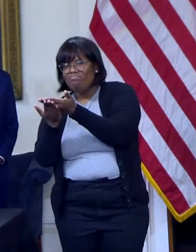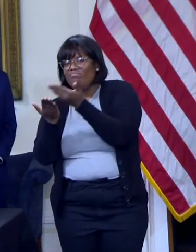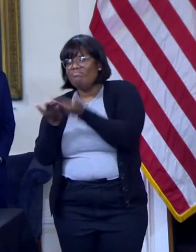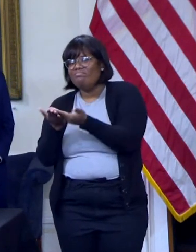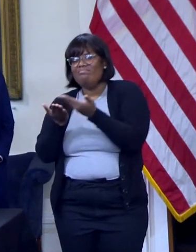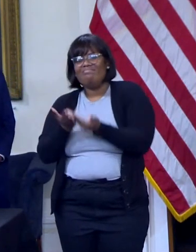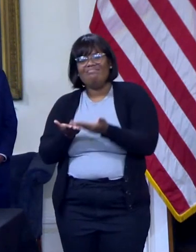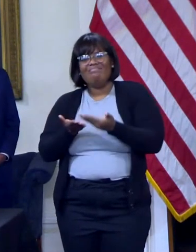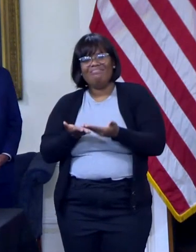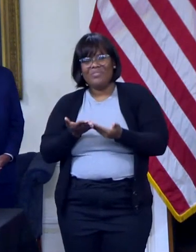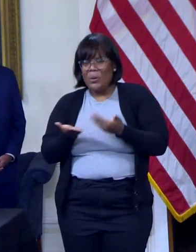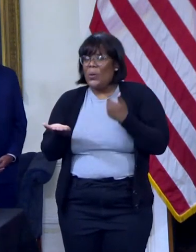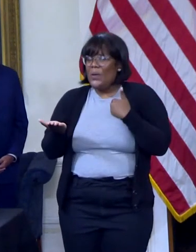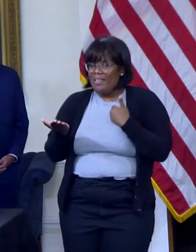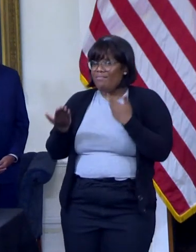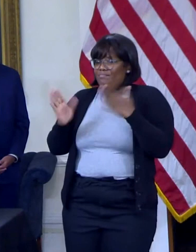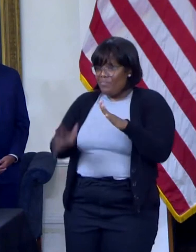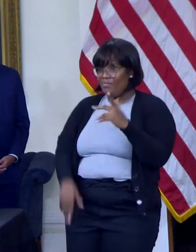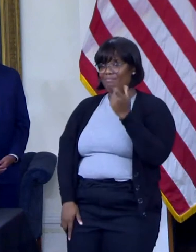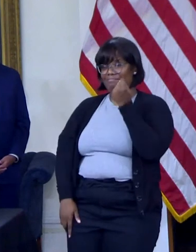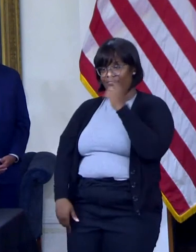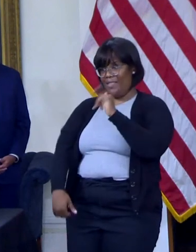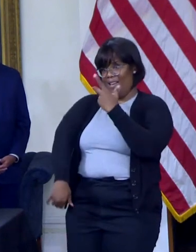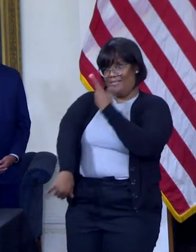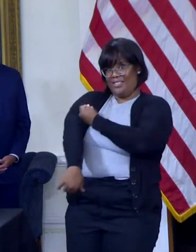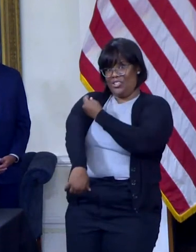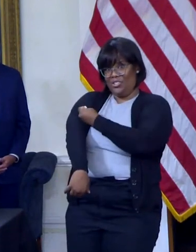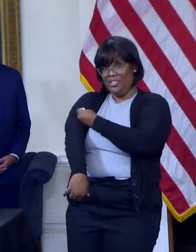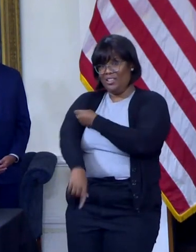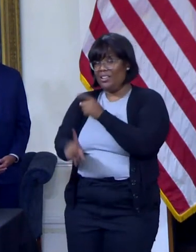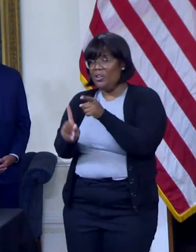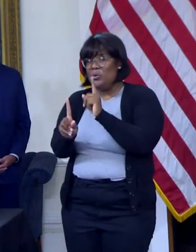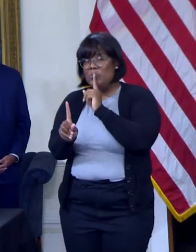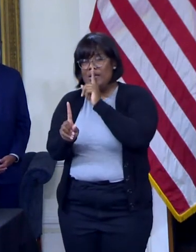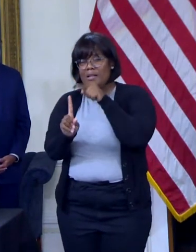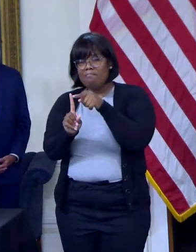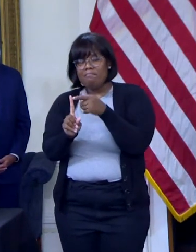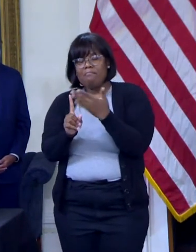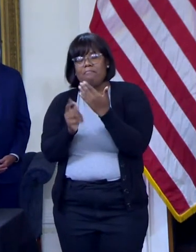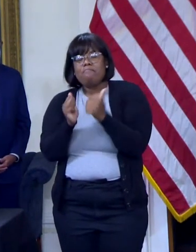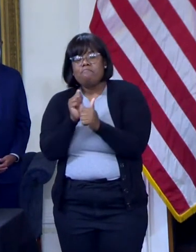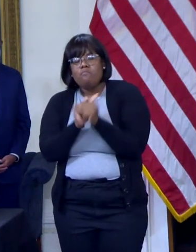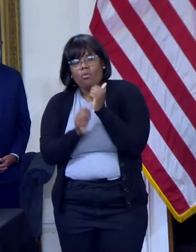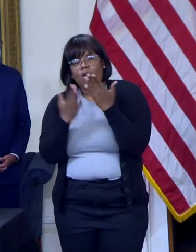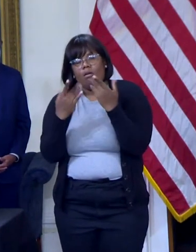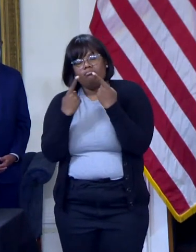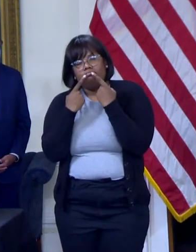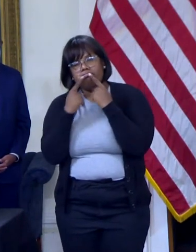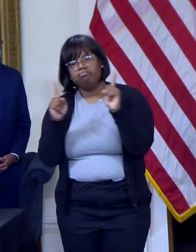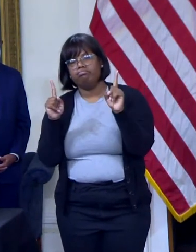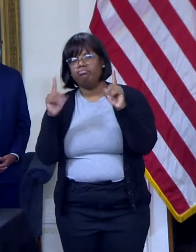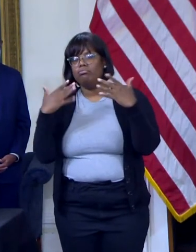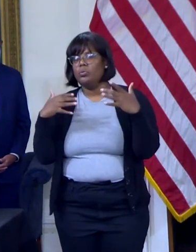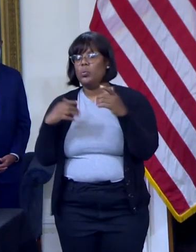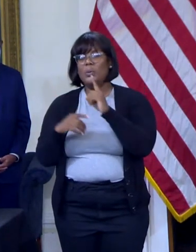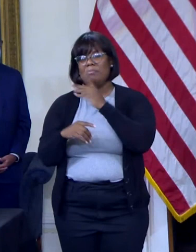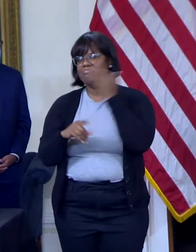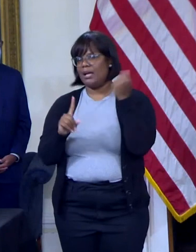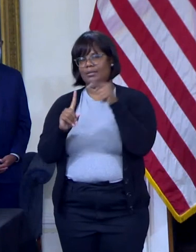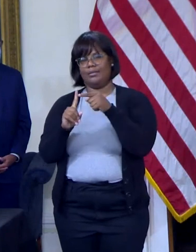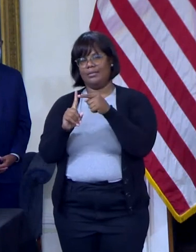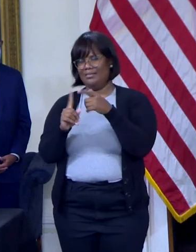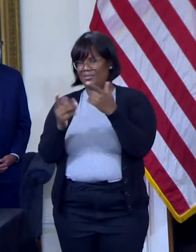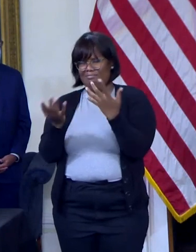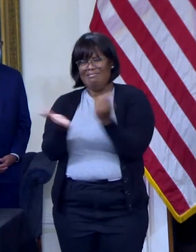that the vaccines represent the single most effective tool we have in the arsenal to actually